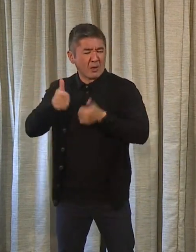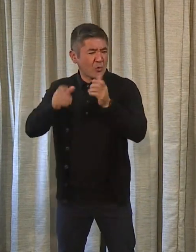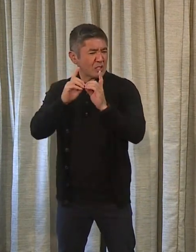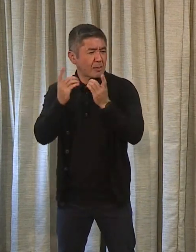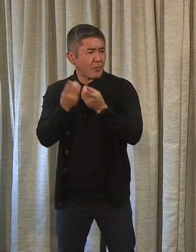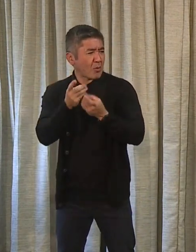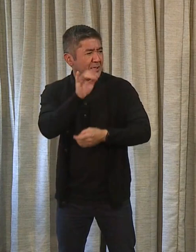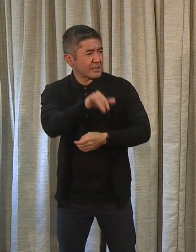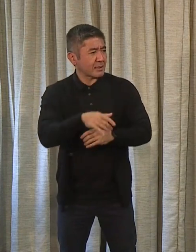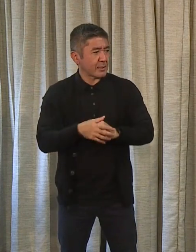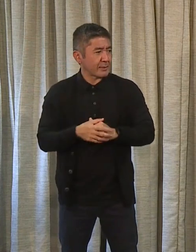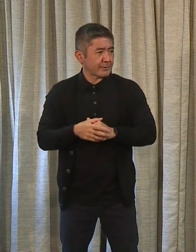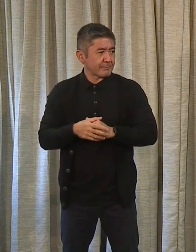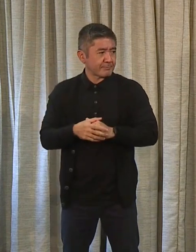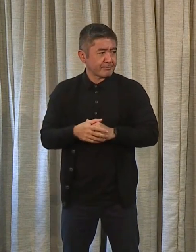to?